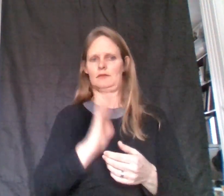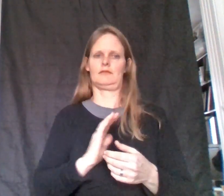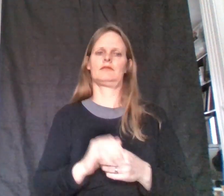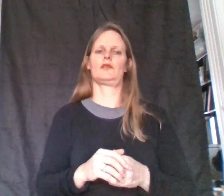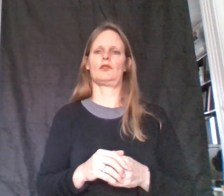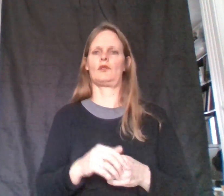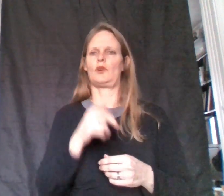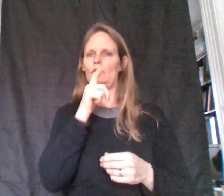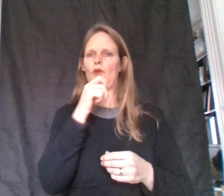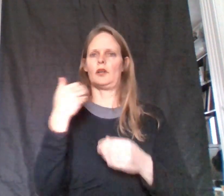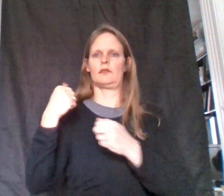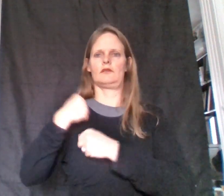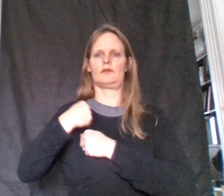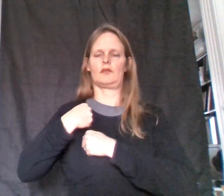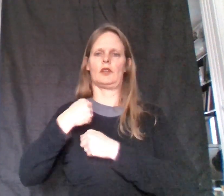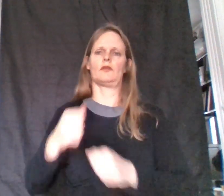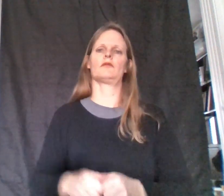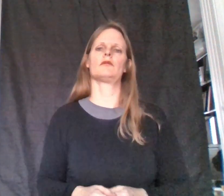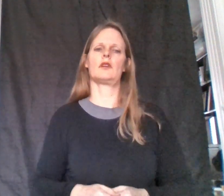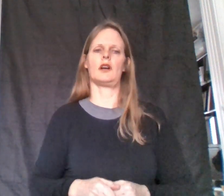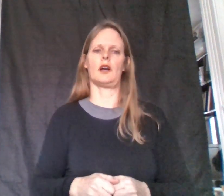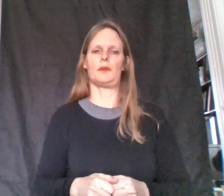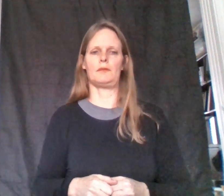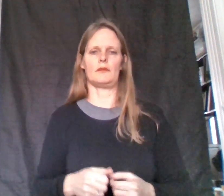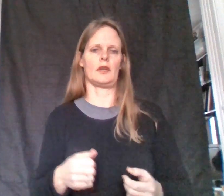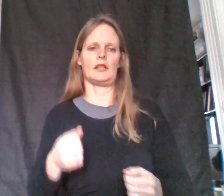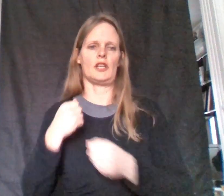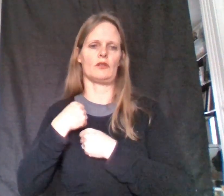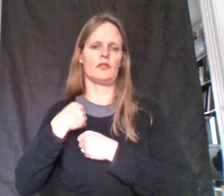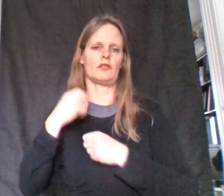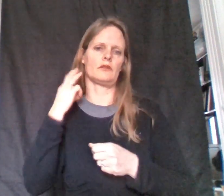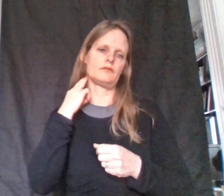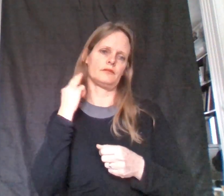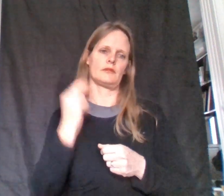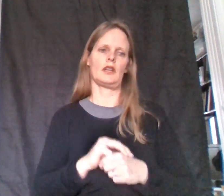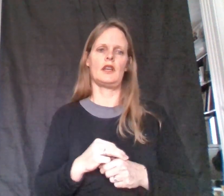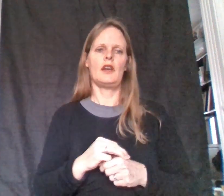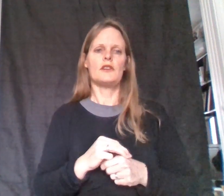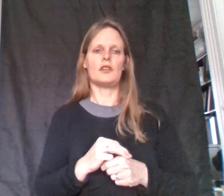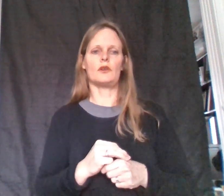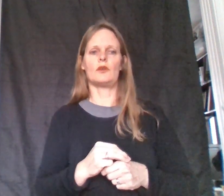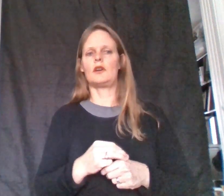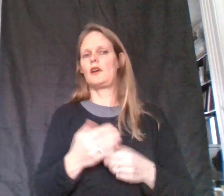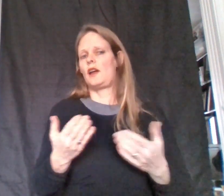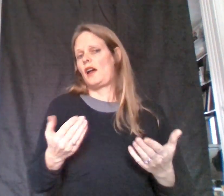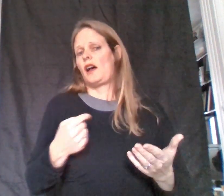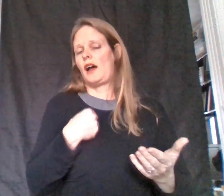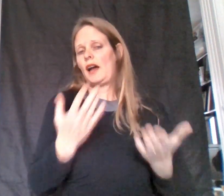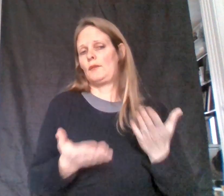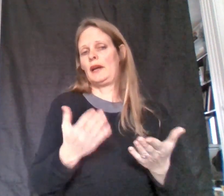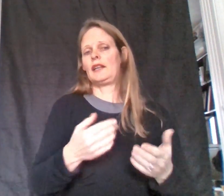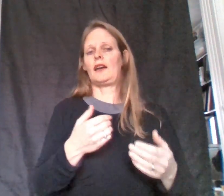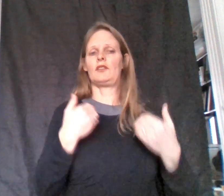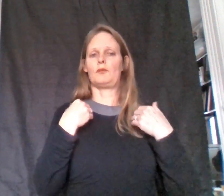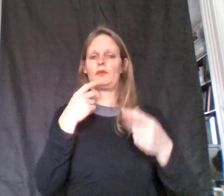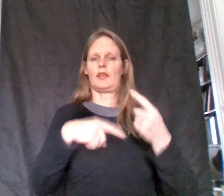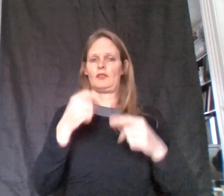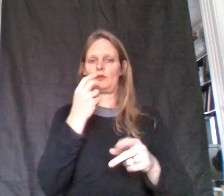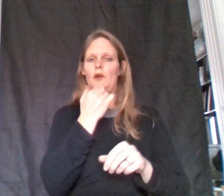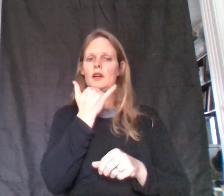who are, you know, army generals. So I might have some signs wrong.